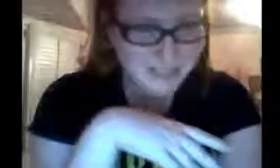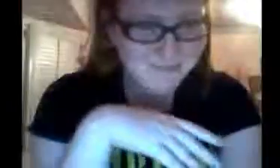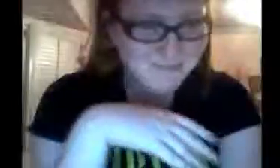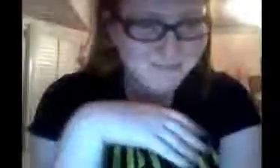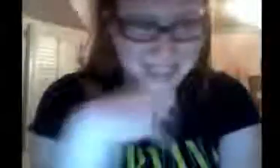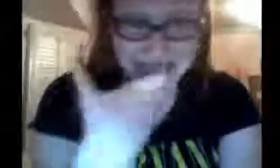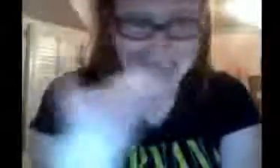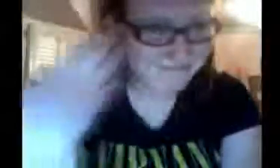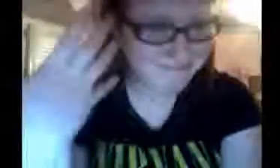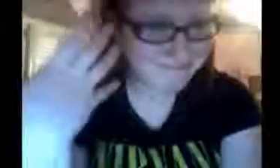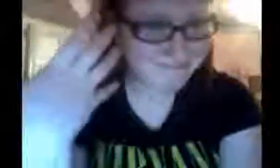but it did.